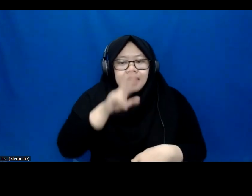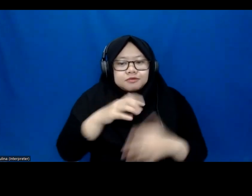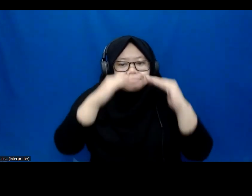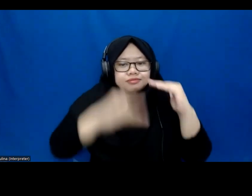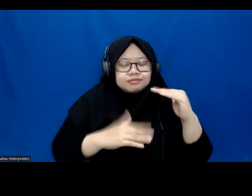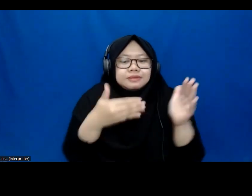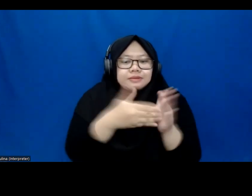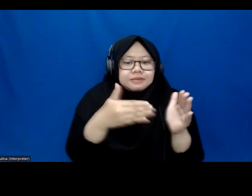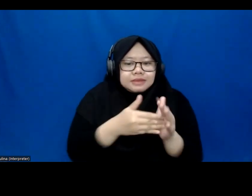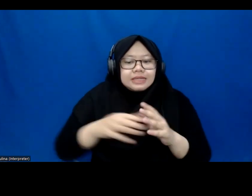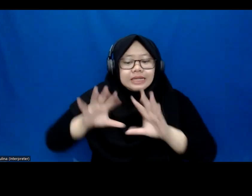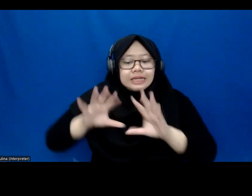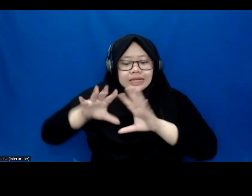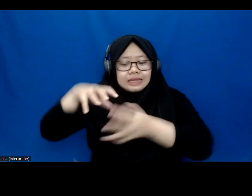workplace.